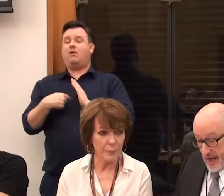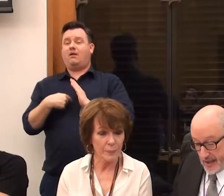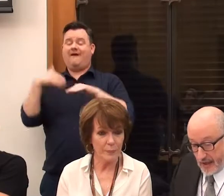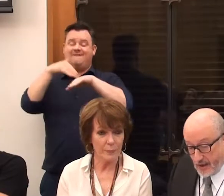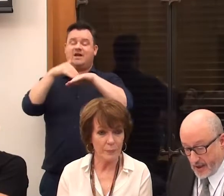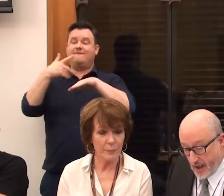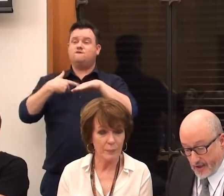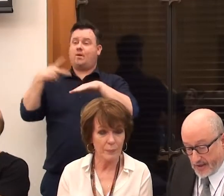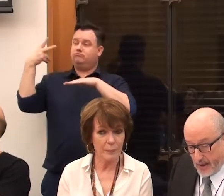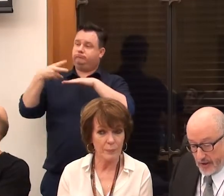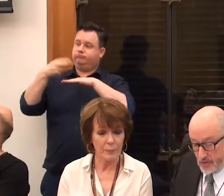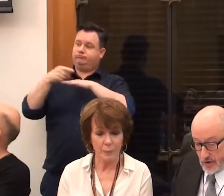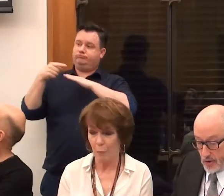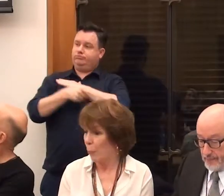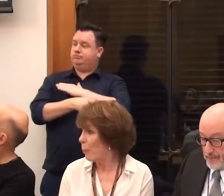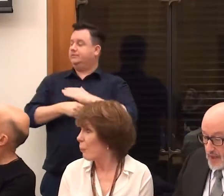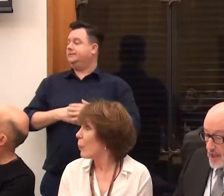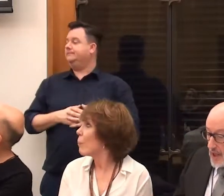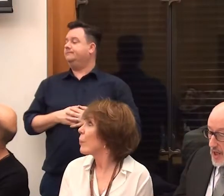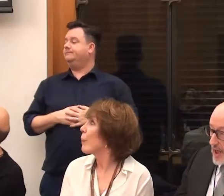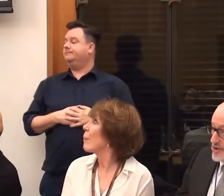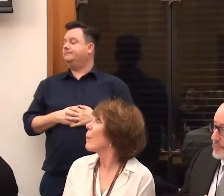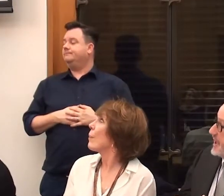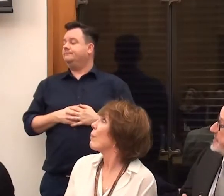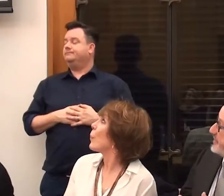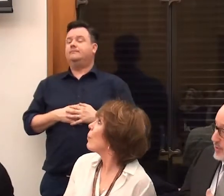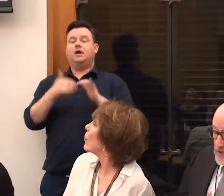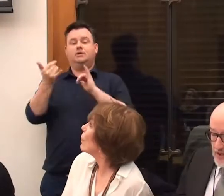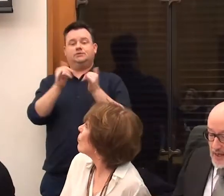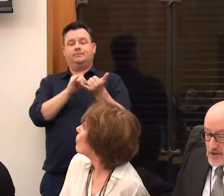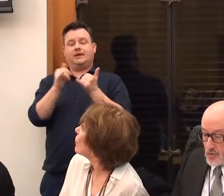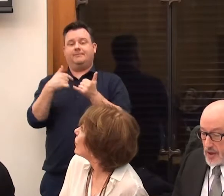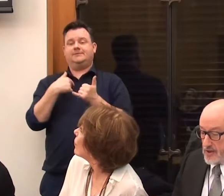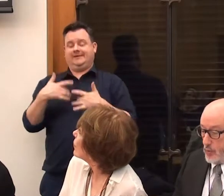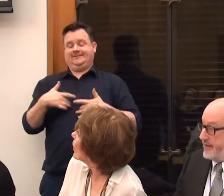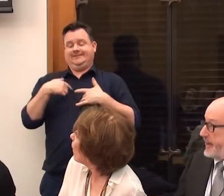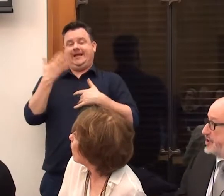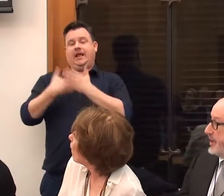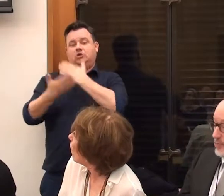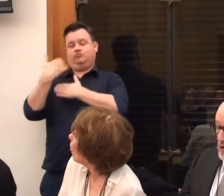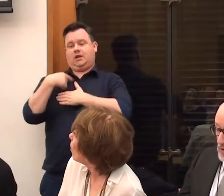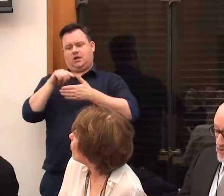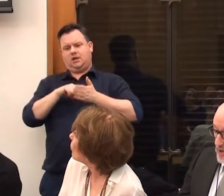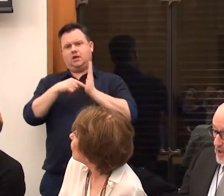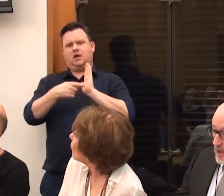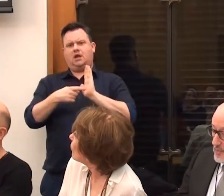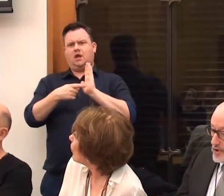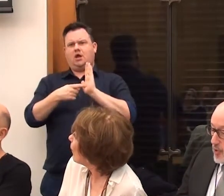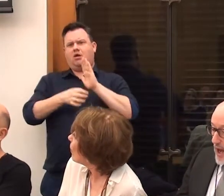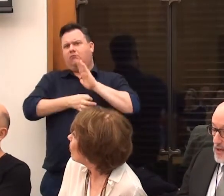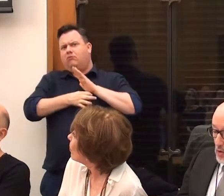last decade. Next slide, please, Richard. And sometimes I think we see history as a way of demonstrating progress.